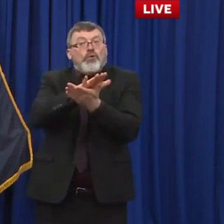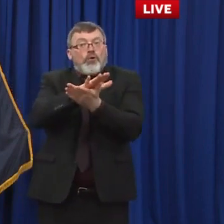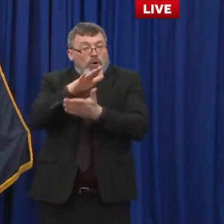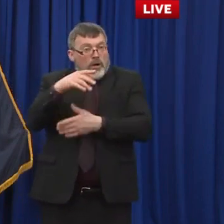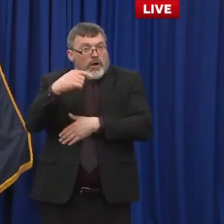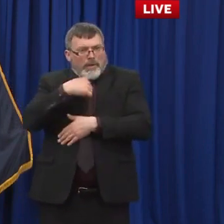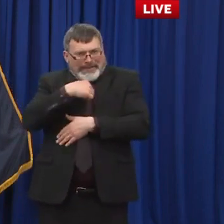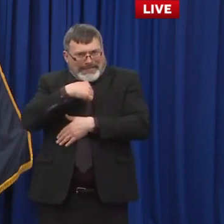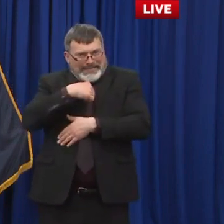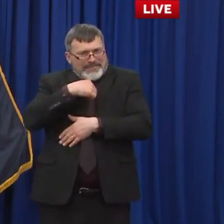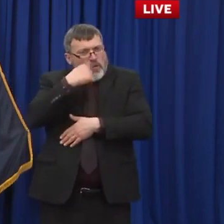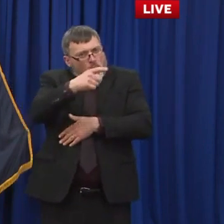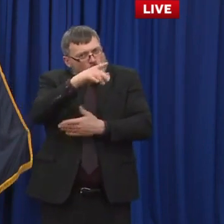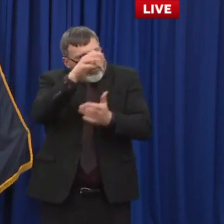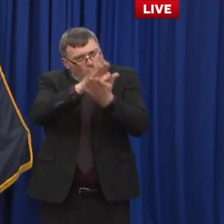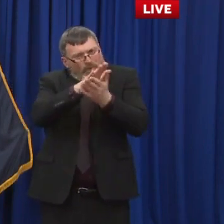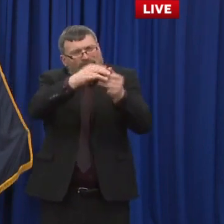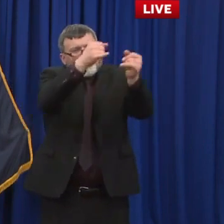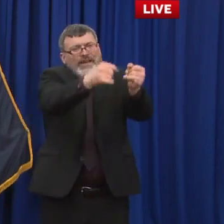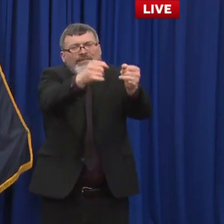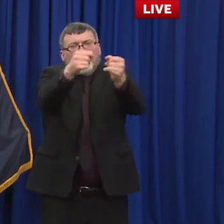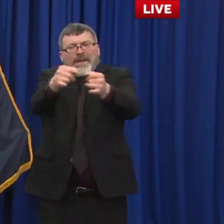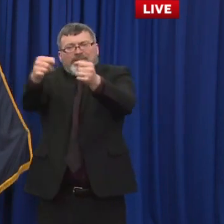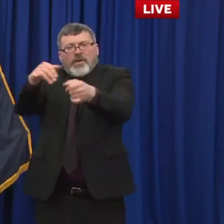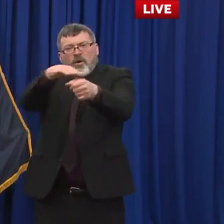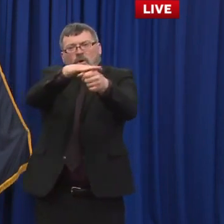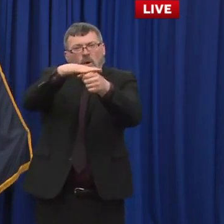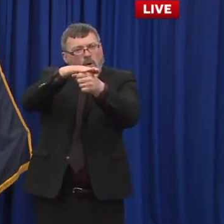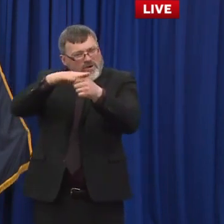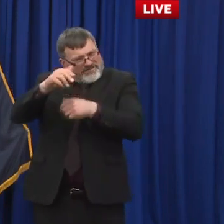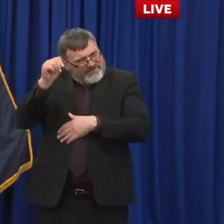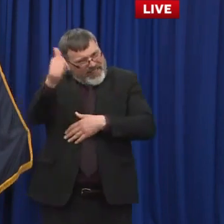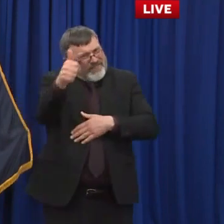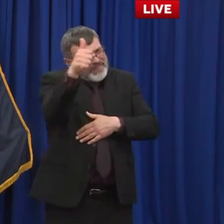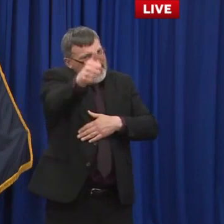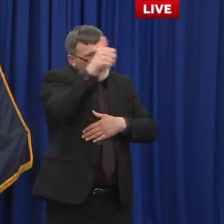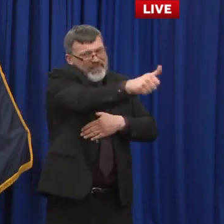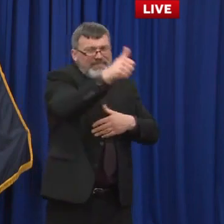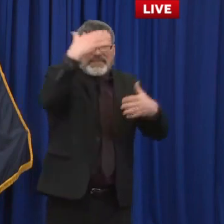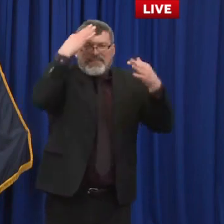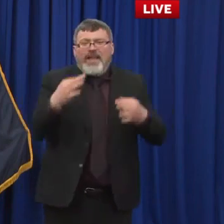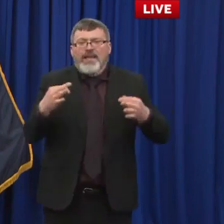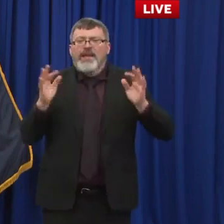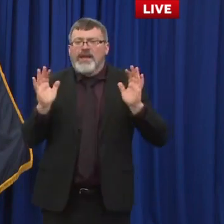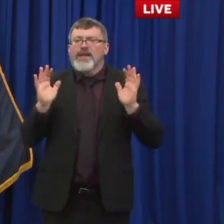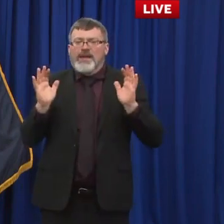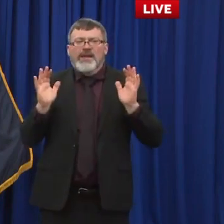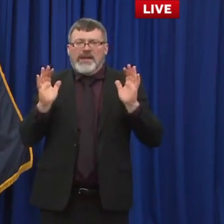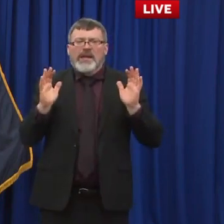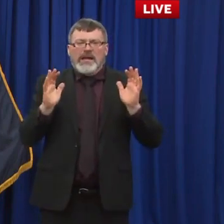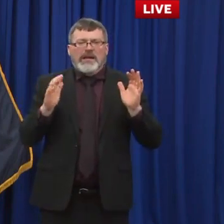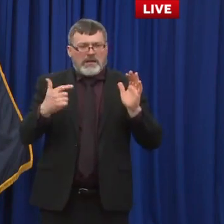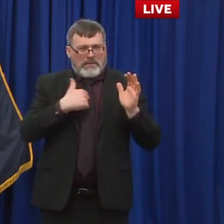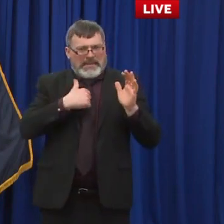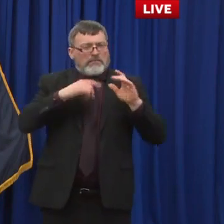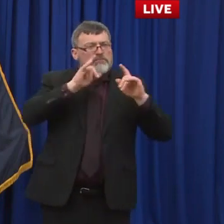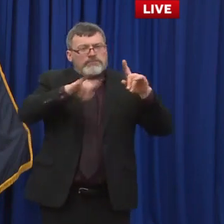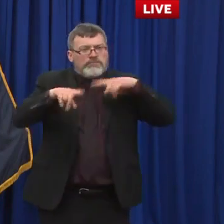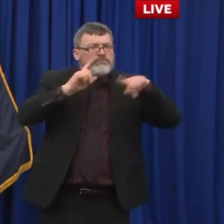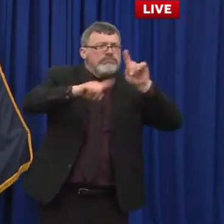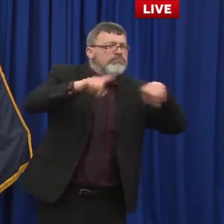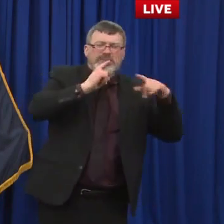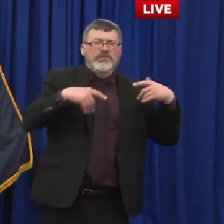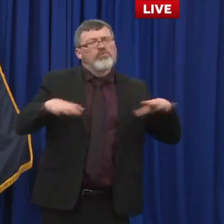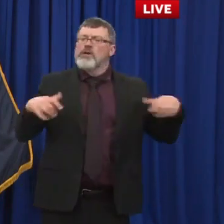schools did a phenomenal job managing kind of themselves understanding where they could and couldn't necessarily meet certain stipulations. They still provided a lot of